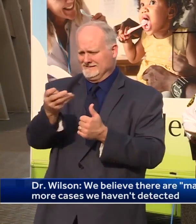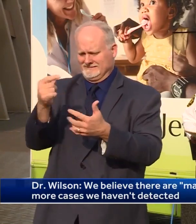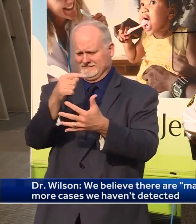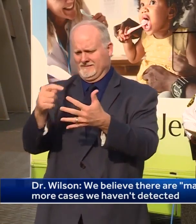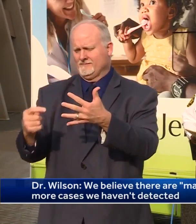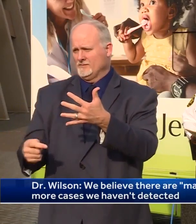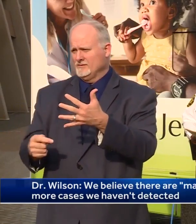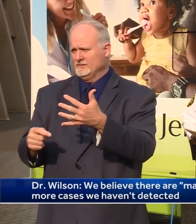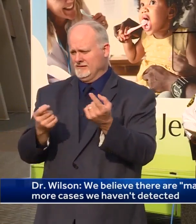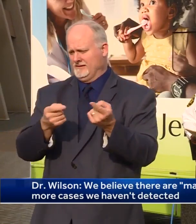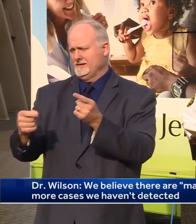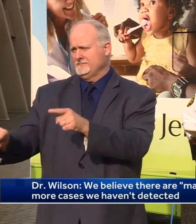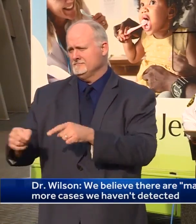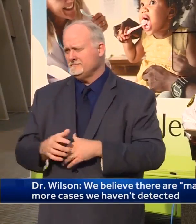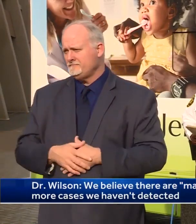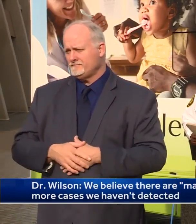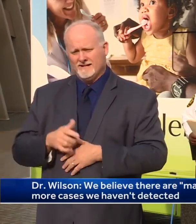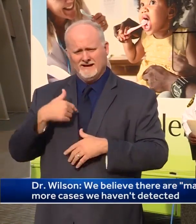things to happen.